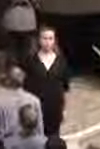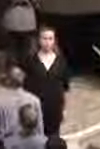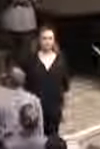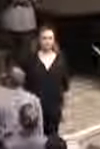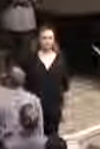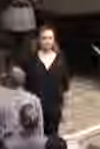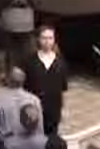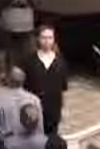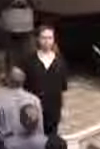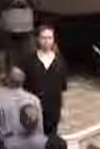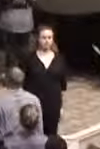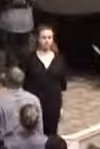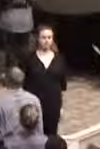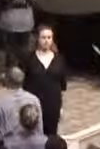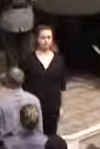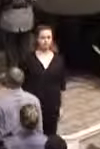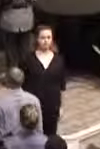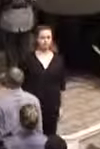Come.